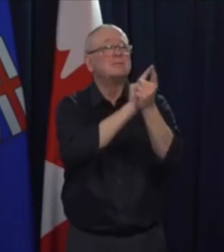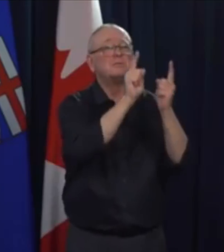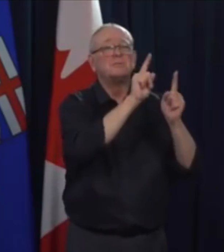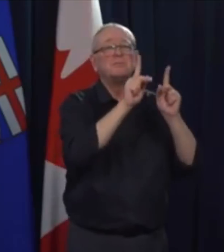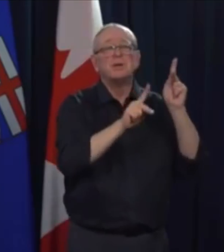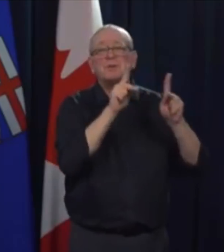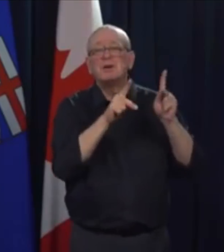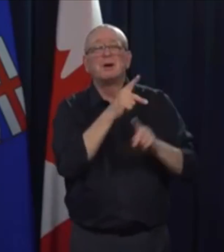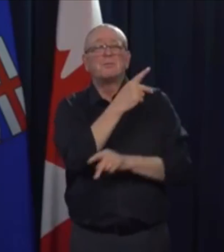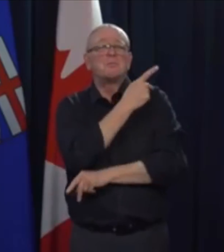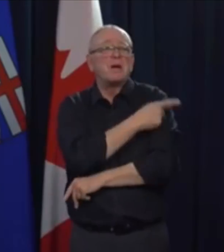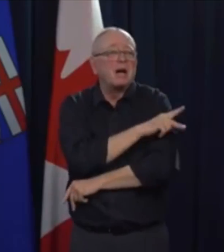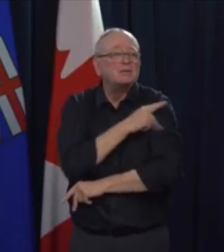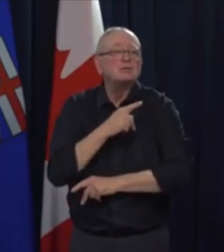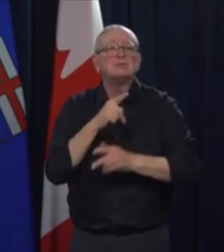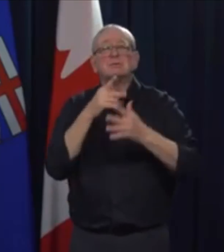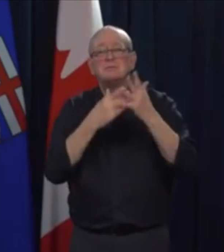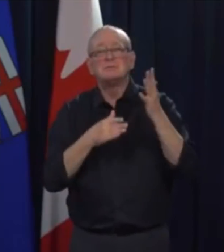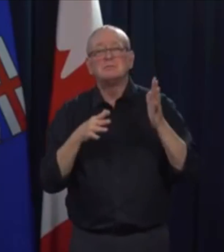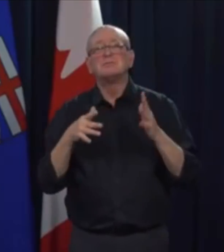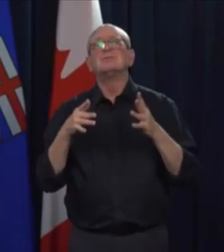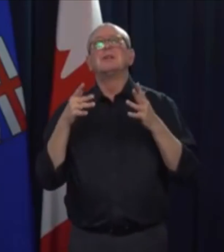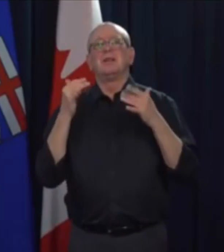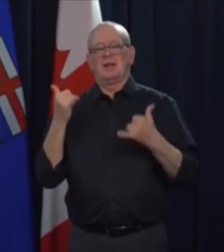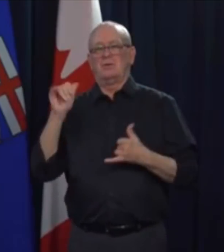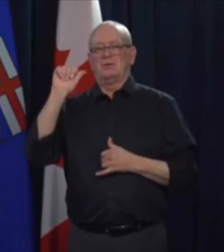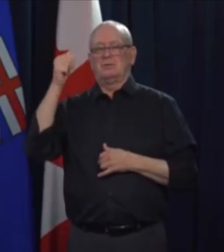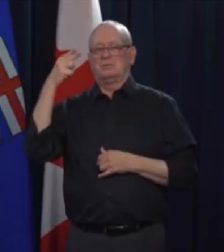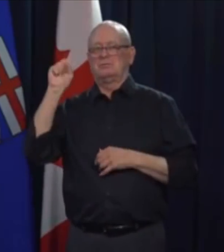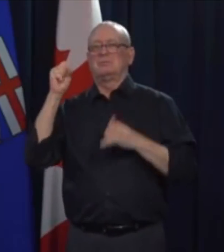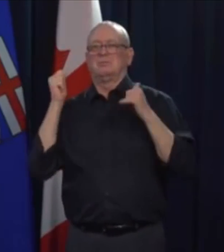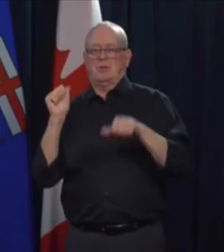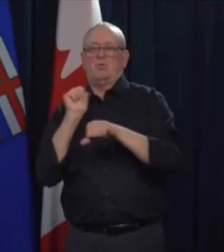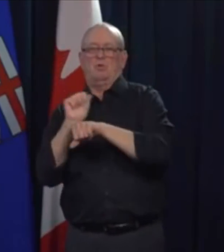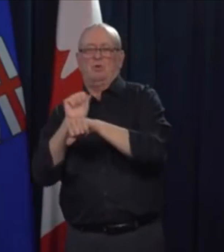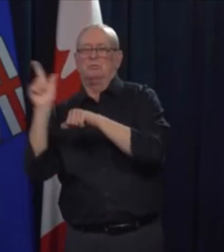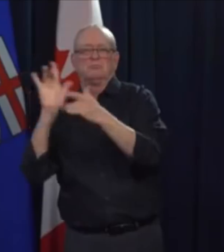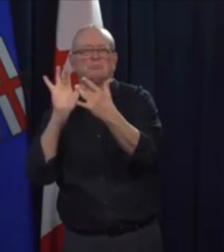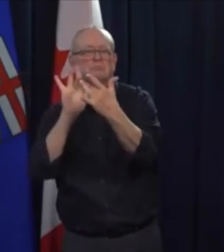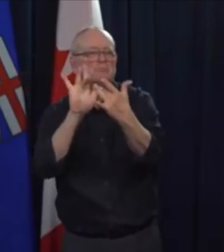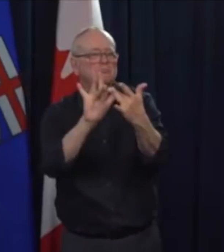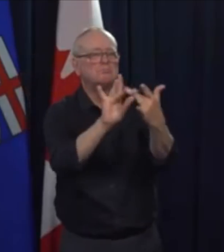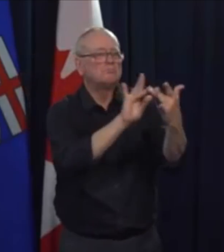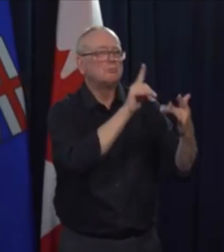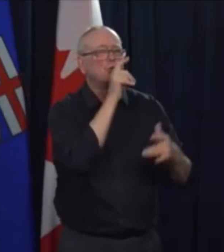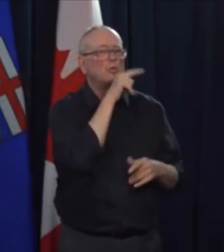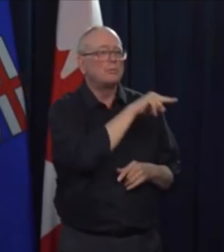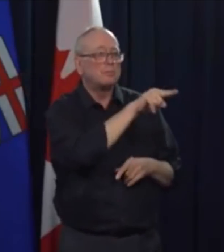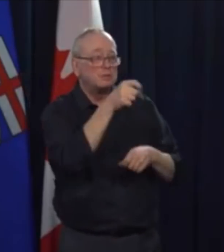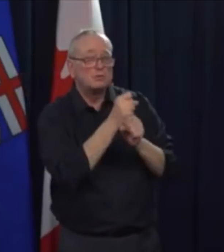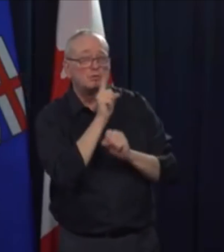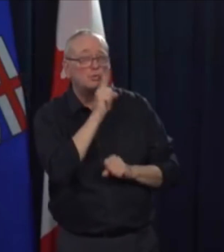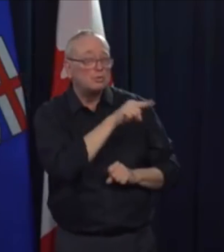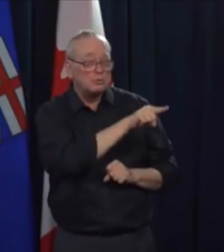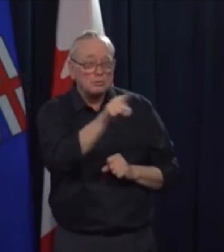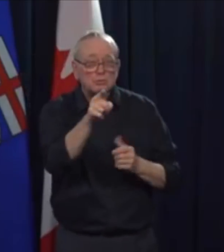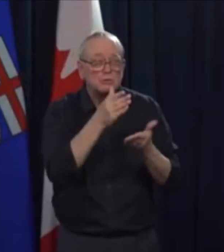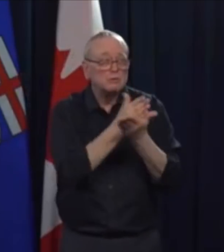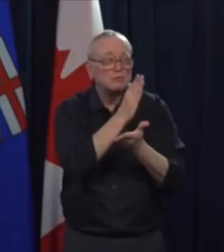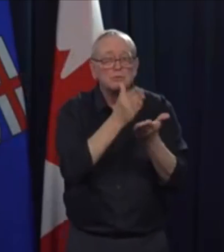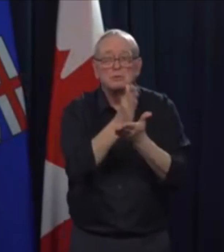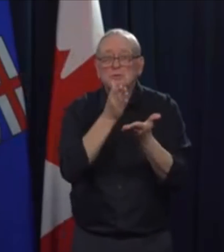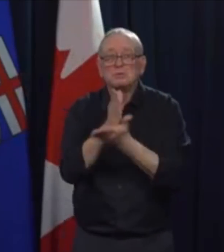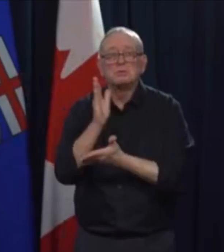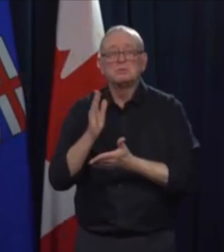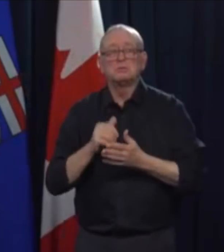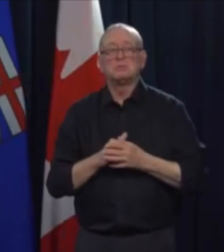Three of the infected individuals are physicians working in Red Deer. There are also infected physicians from the Edmonton Zone